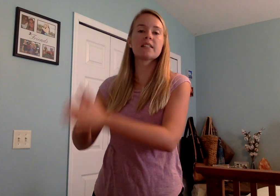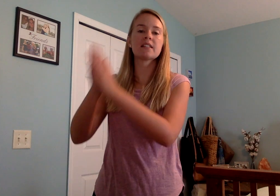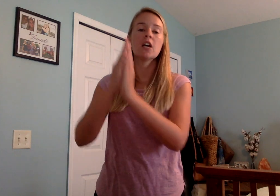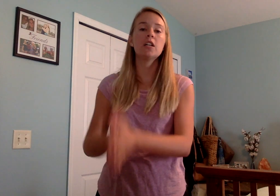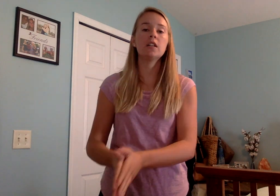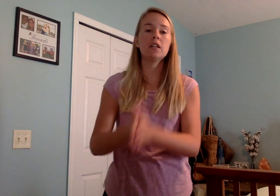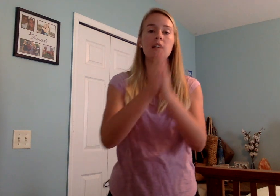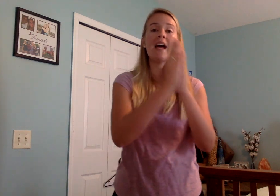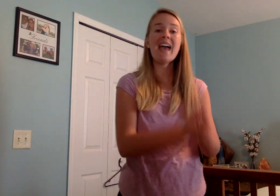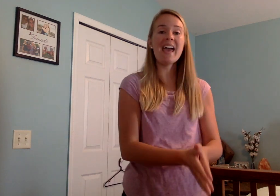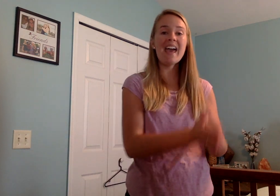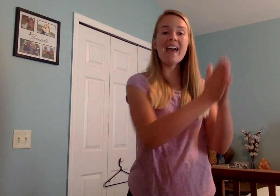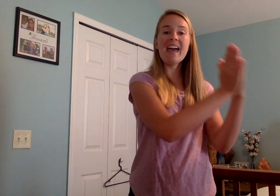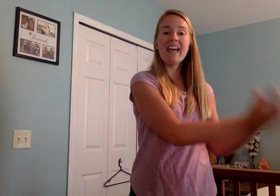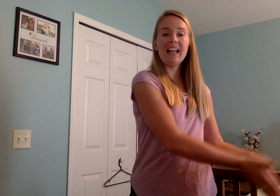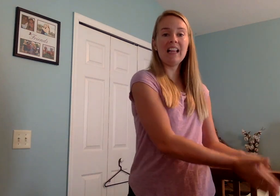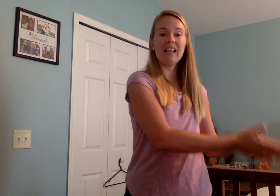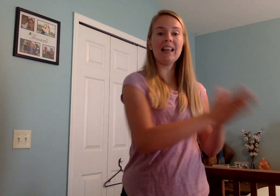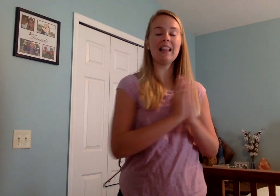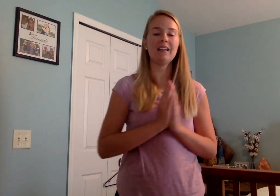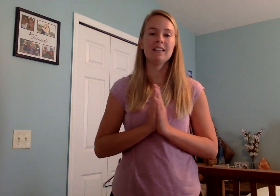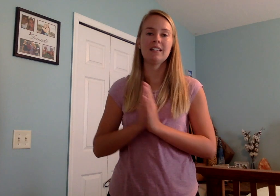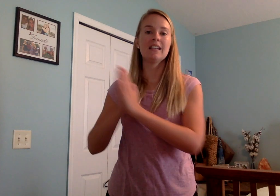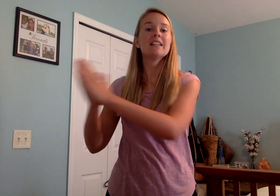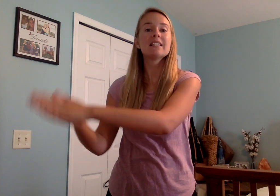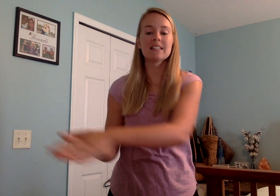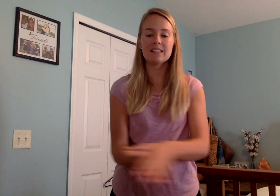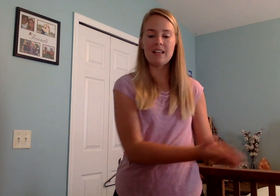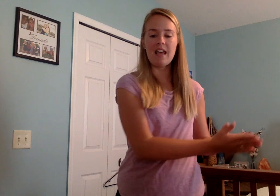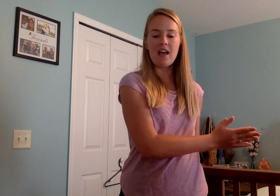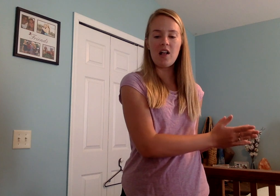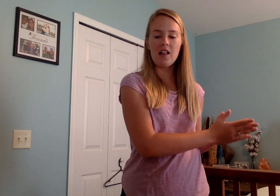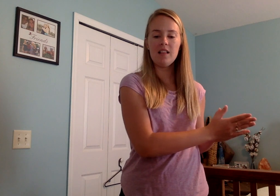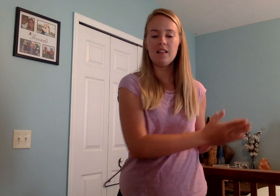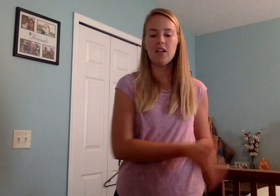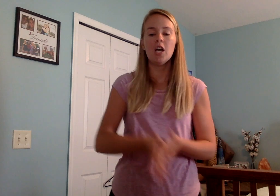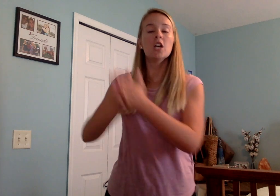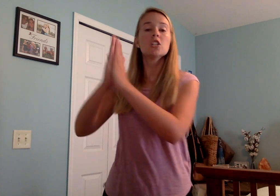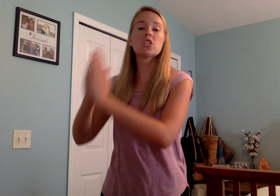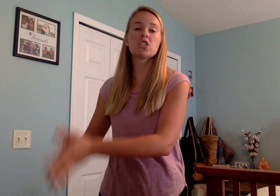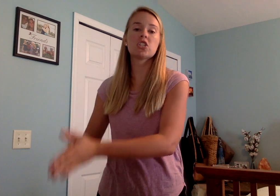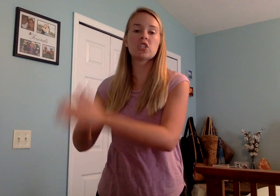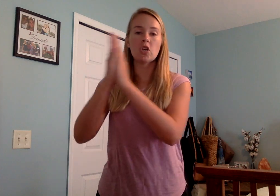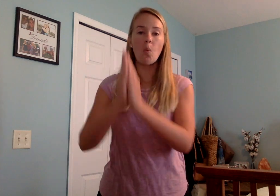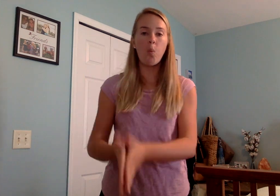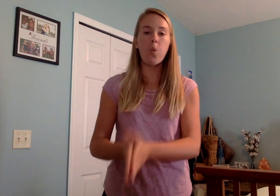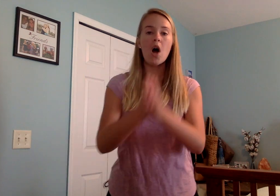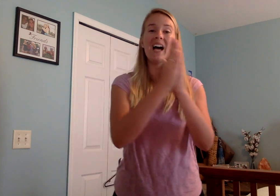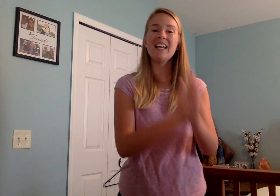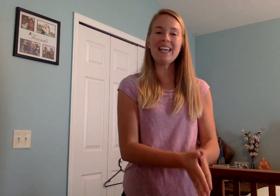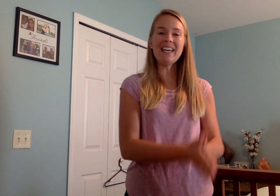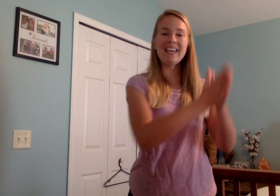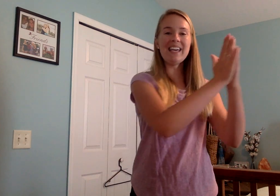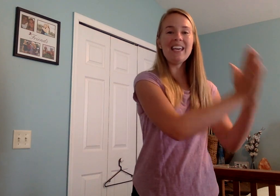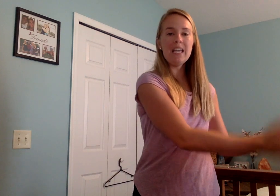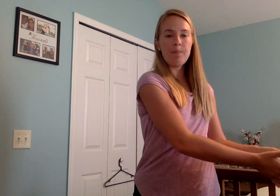-n-a-l. Snail. S-w-eep.